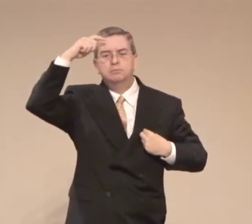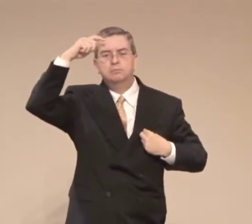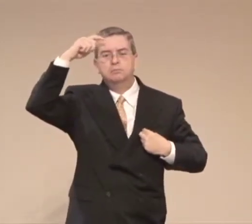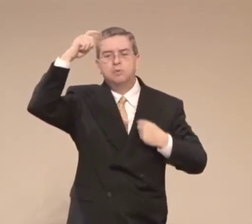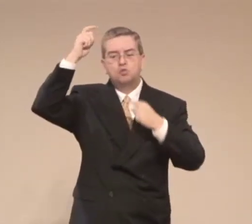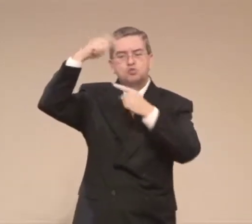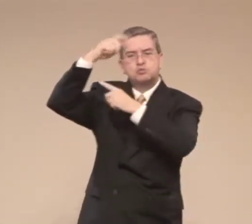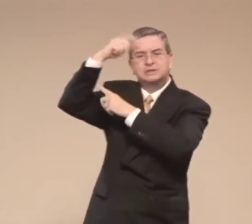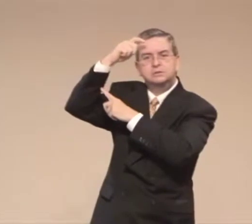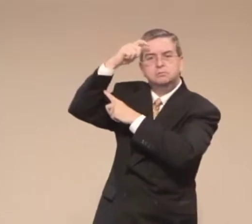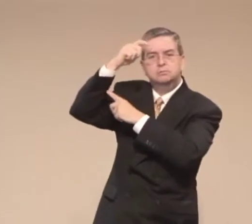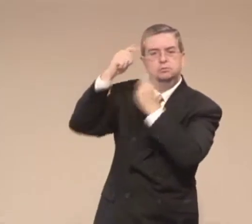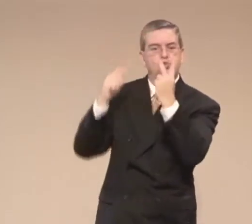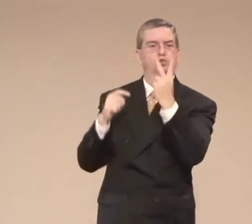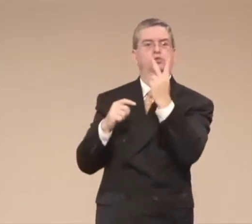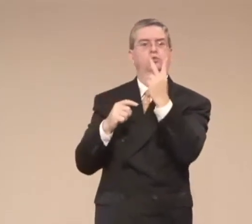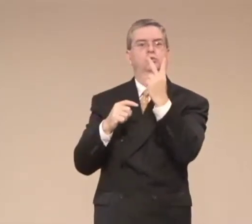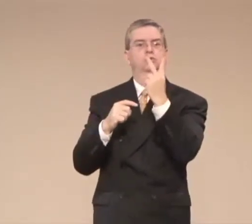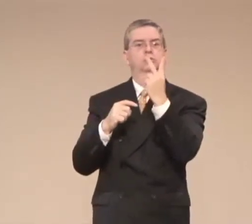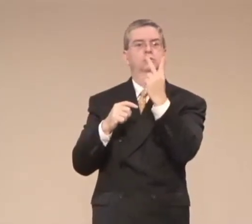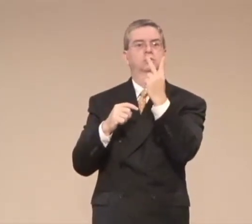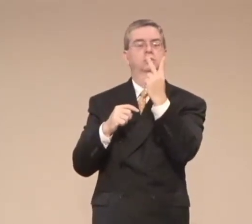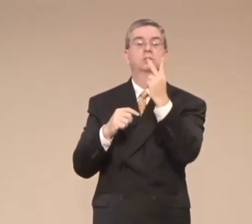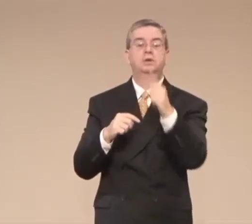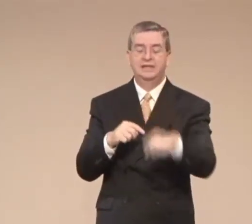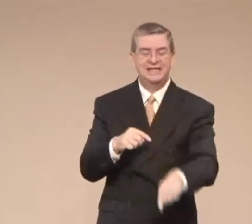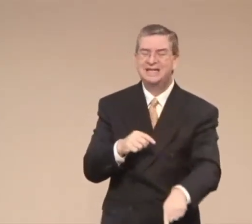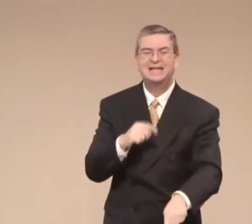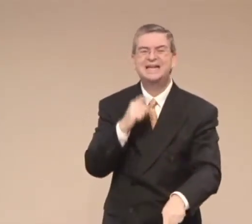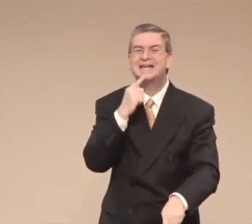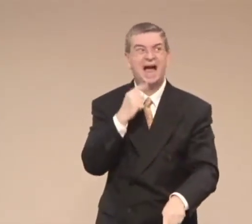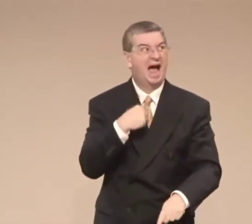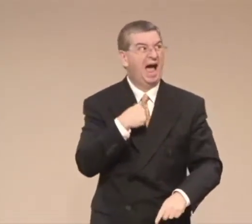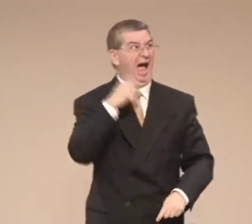mothers and fathers need to pray to God and ask for wisdom.